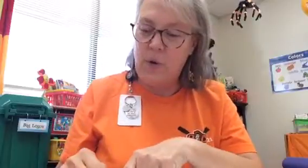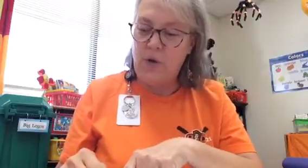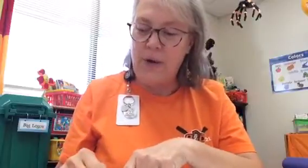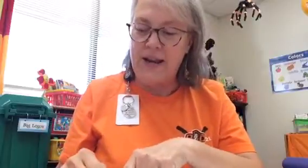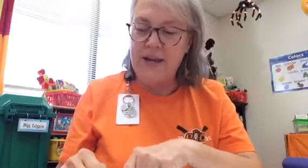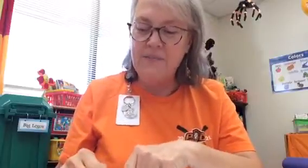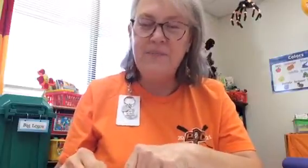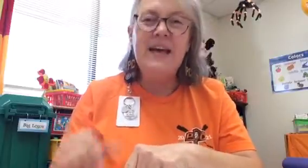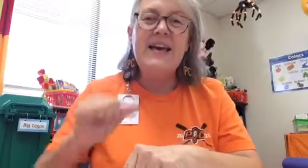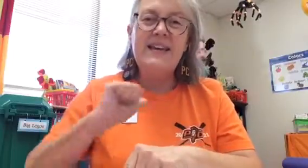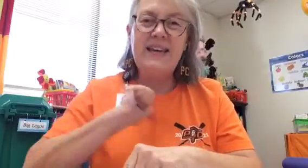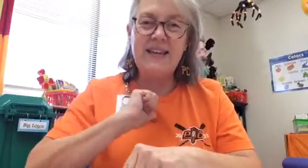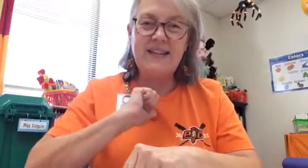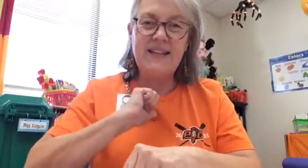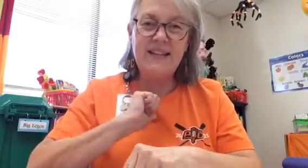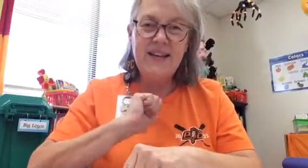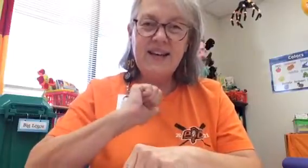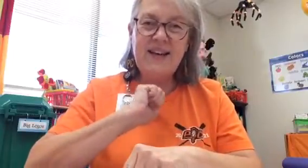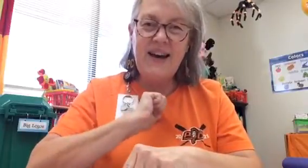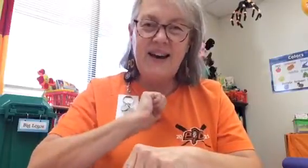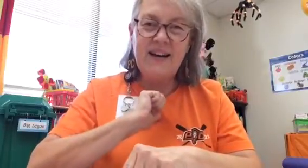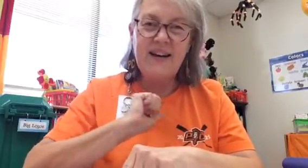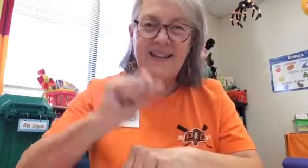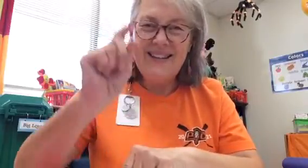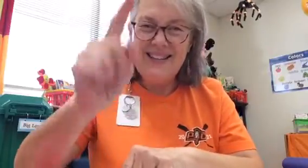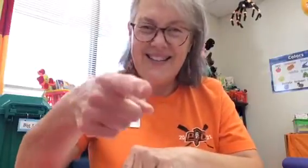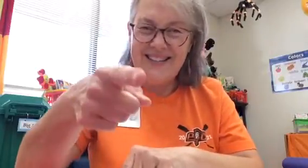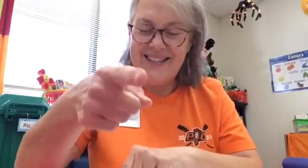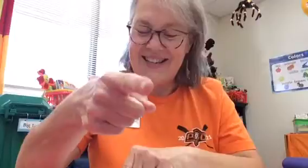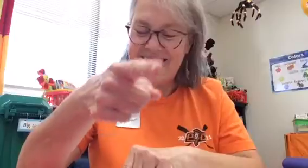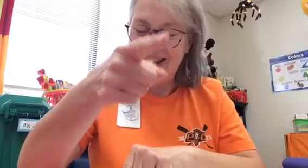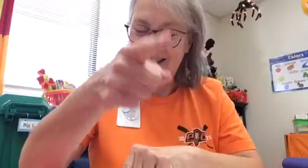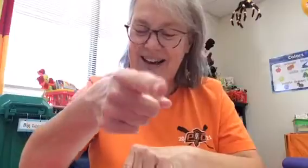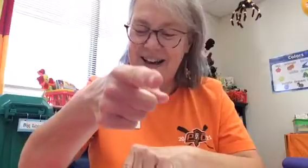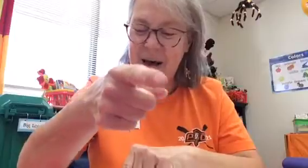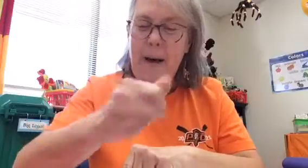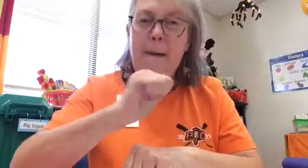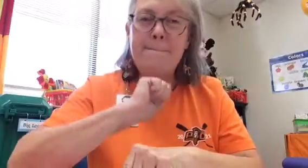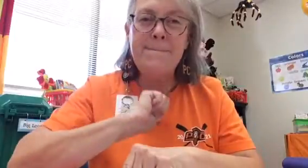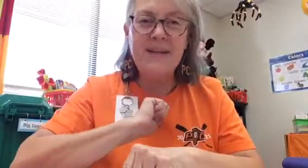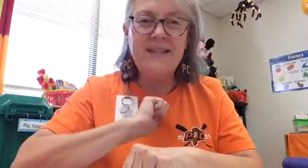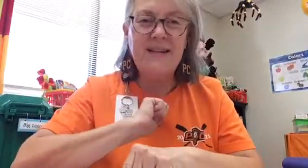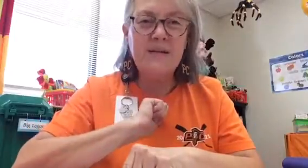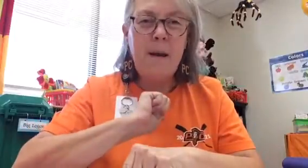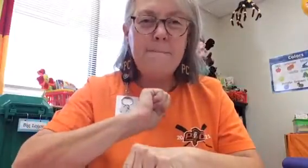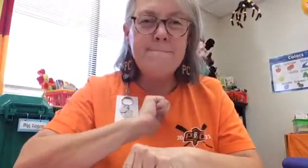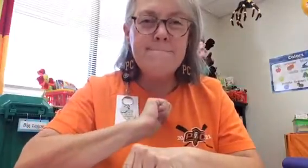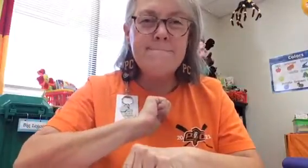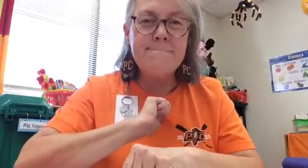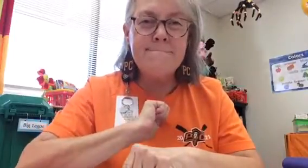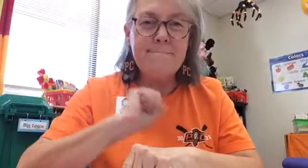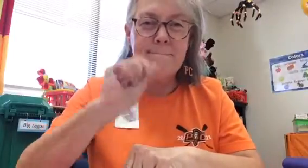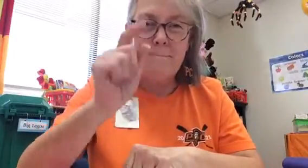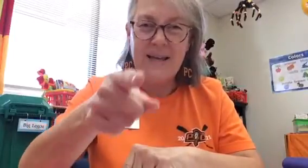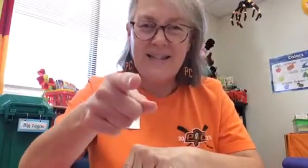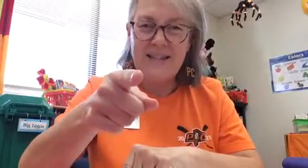word. Ready? Kitten, kuh. Kitten, kuh. Mitten, mmm. Mitten,